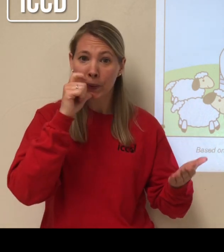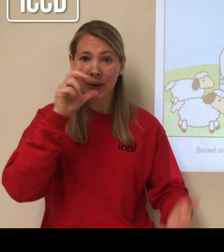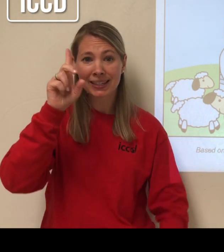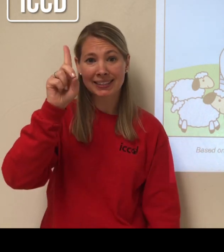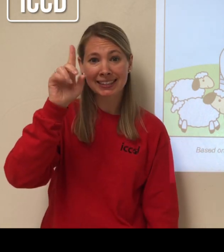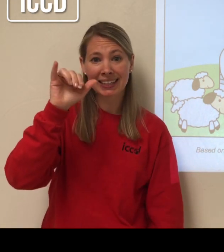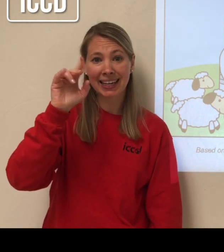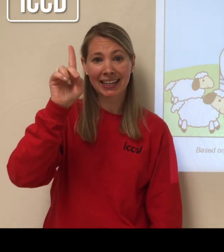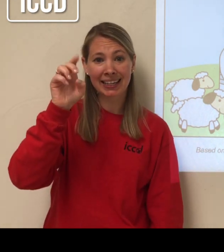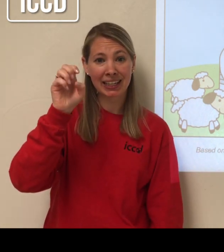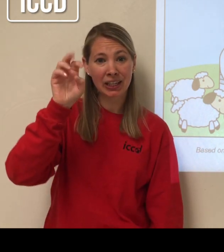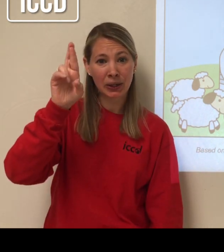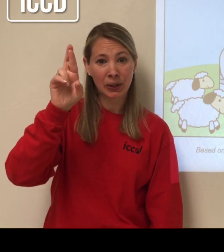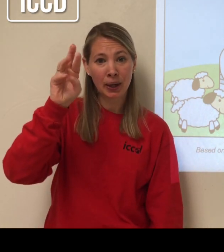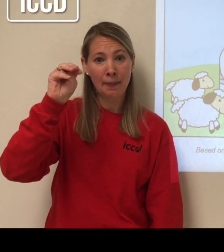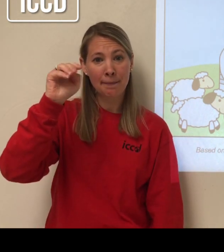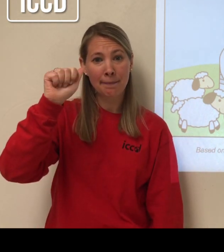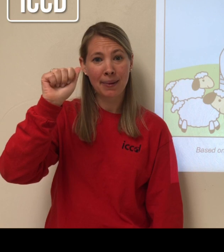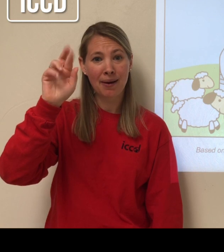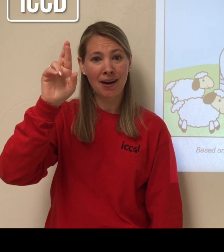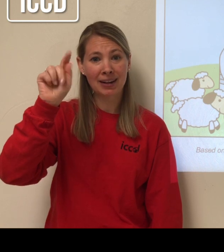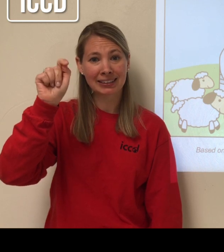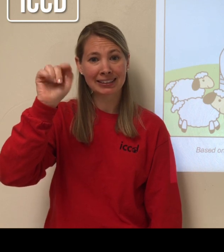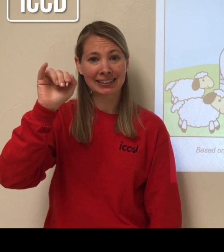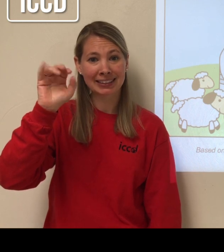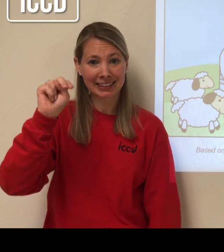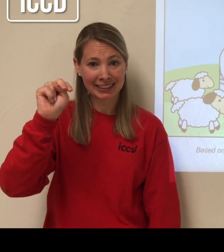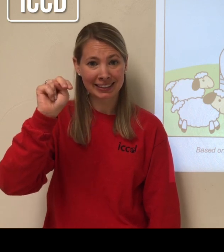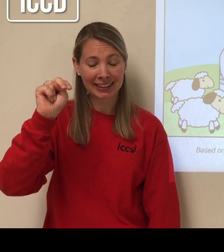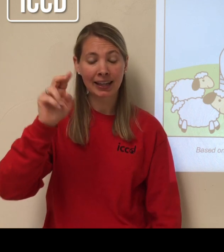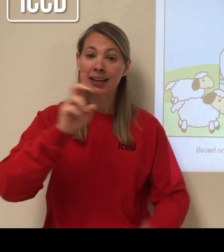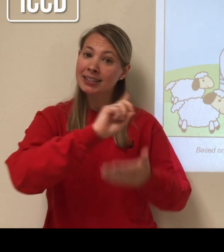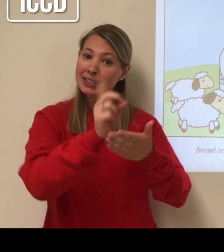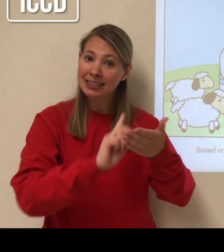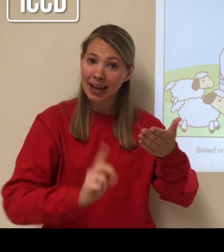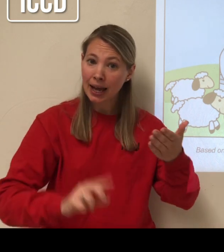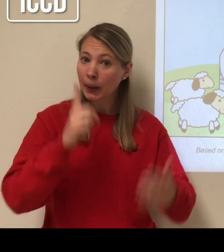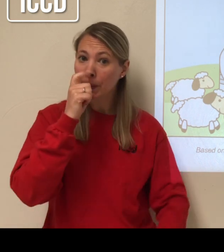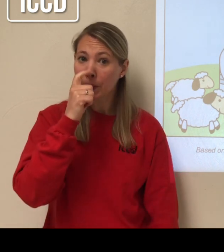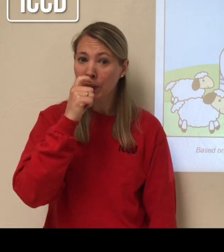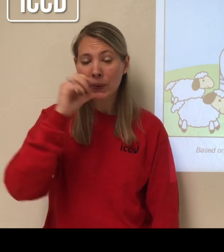and designed by Krista Copeland.